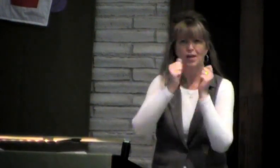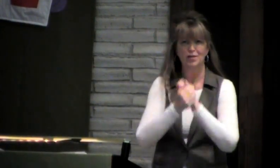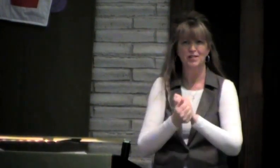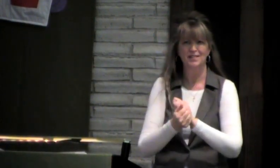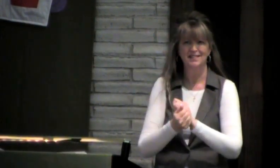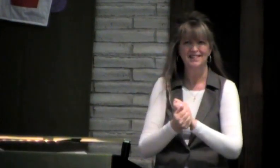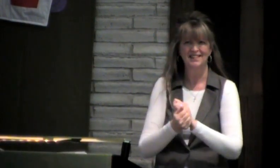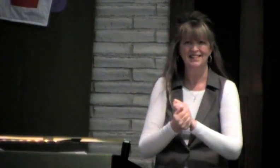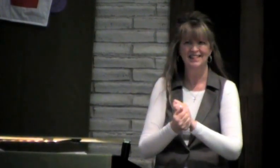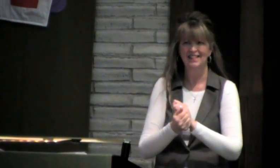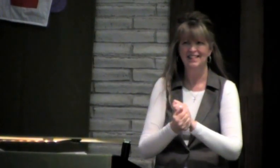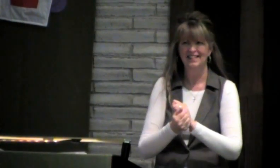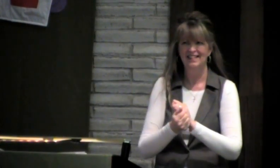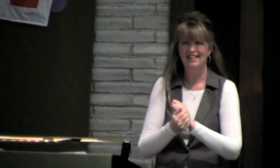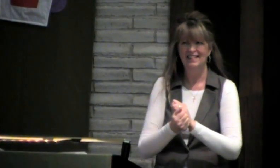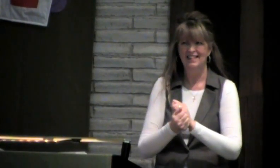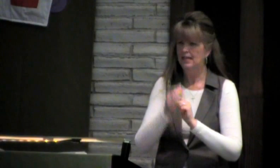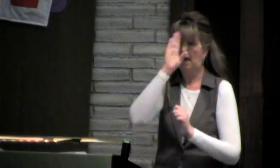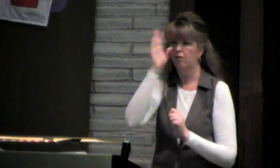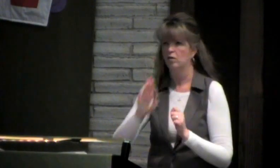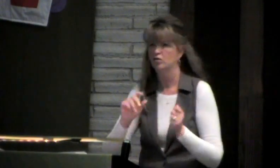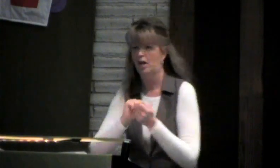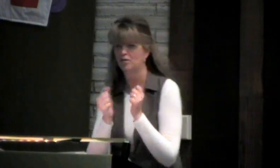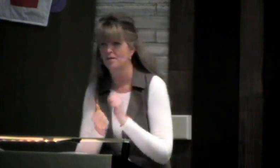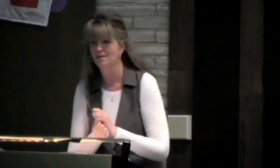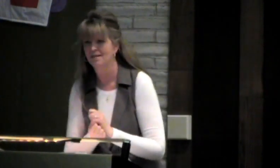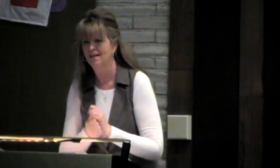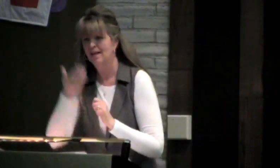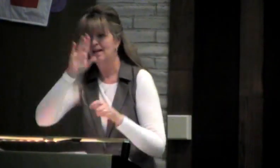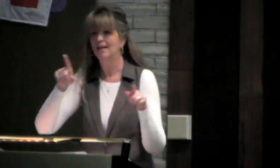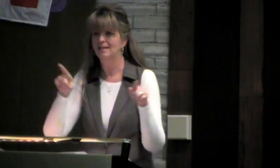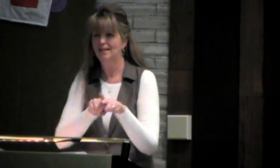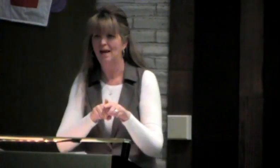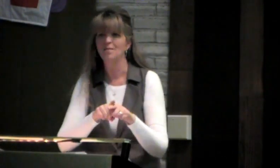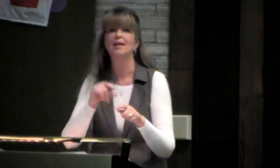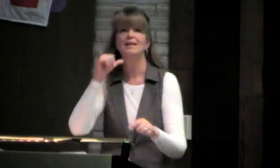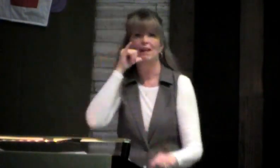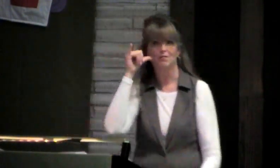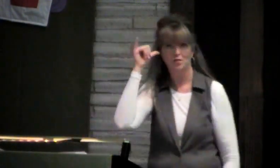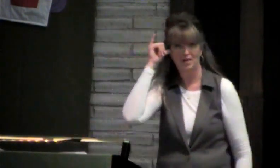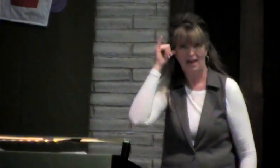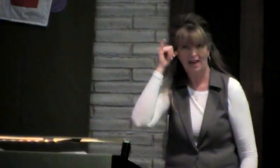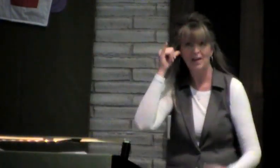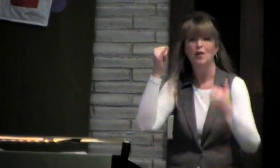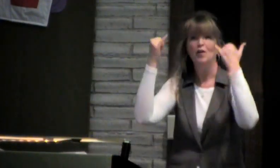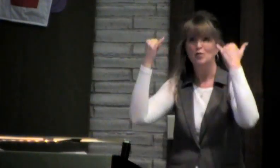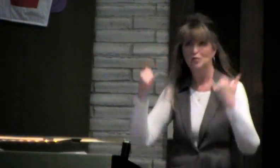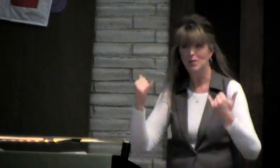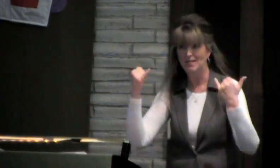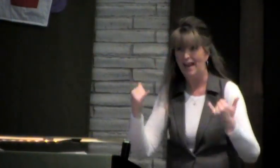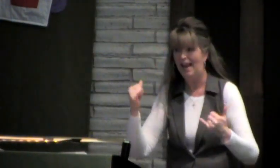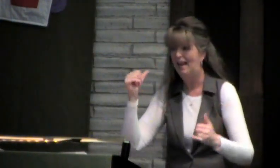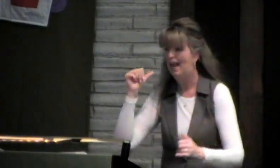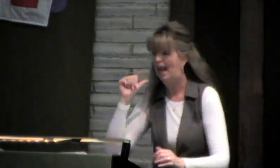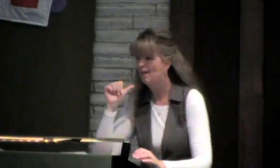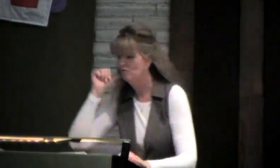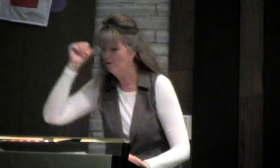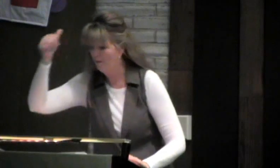God never changes. Never changes. God is the same yesterday, today,